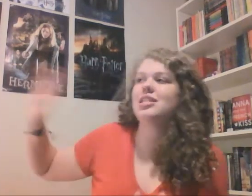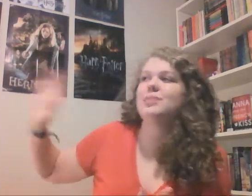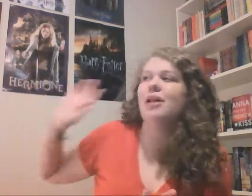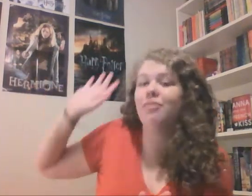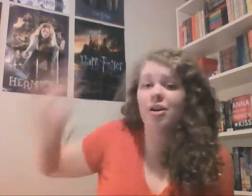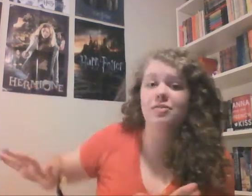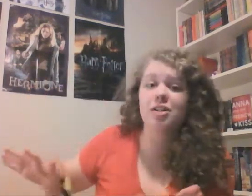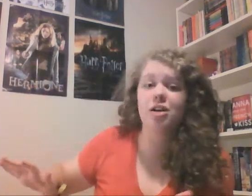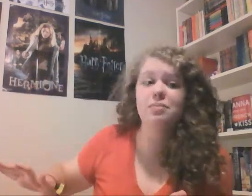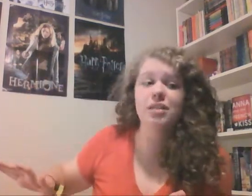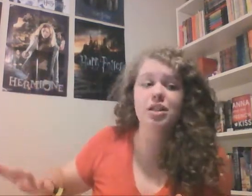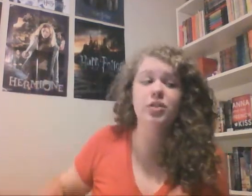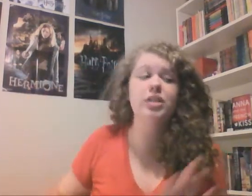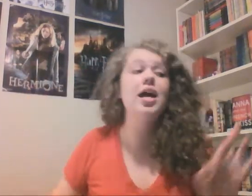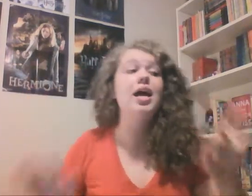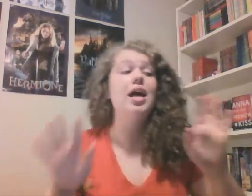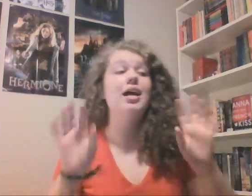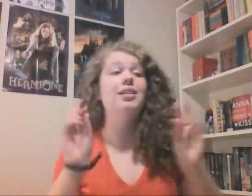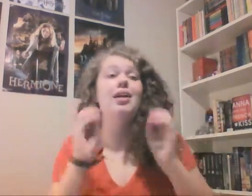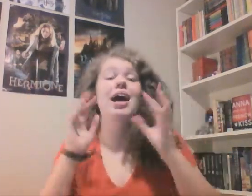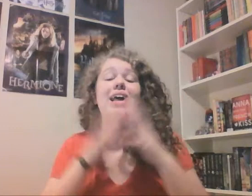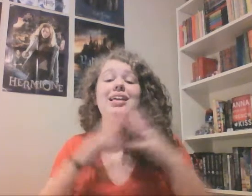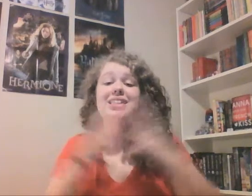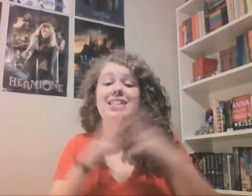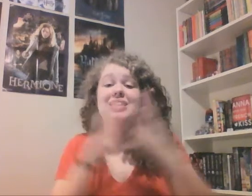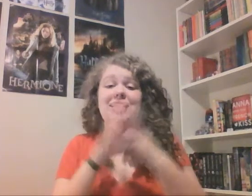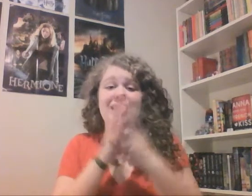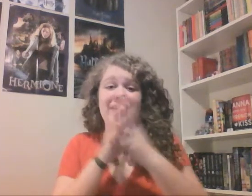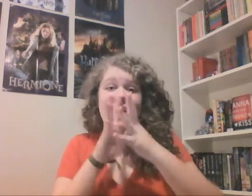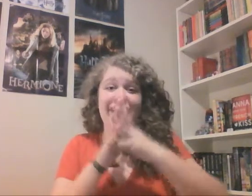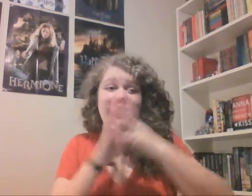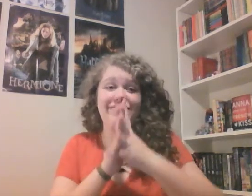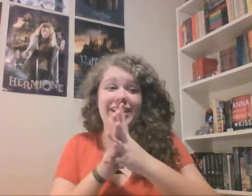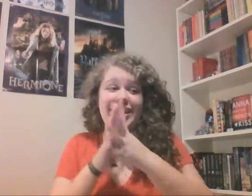and Isbell have gone off to talk to Miljorn. And Alec is teaching Clary how to fight.